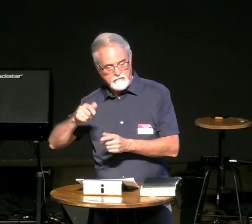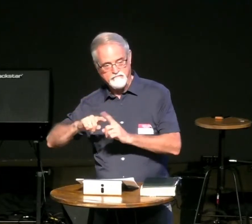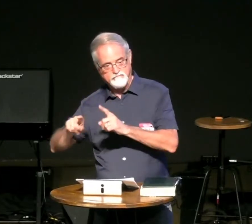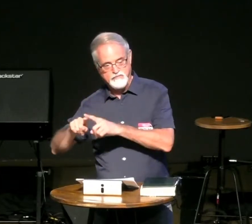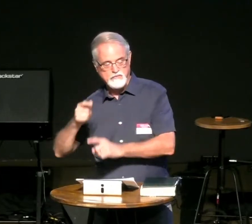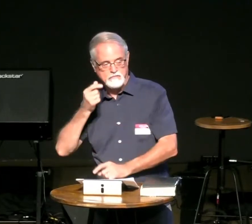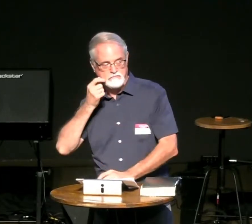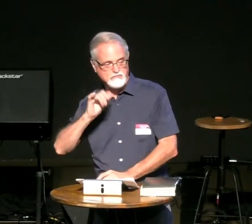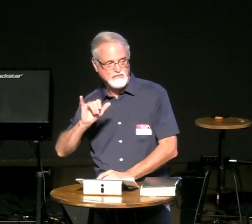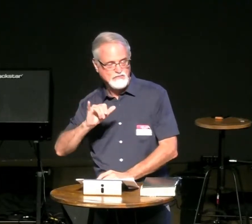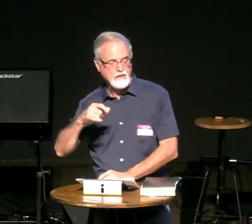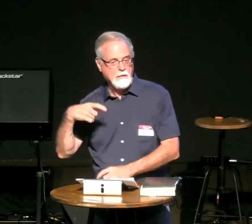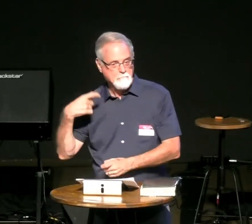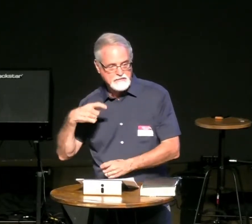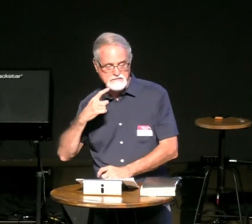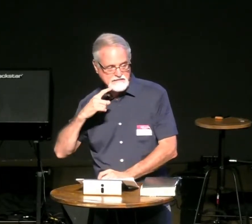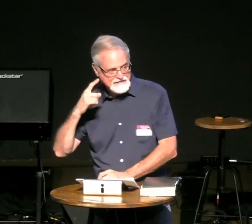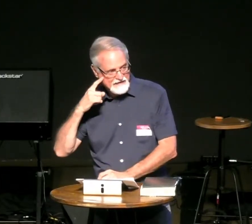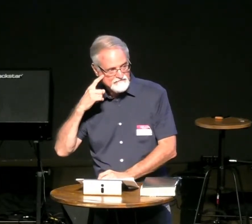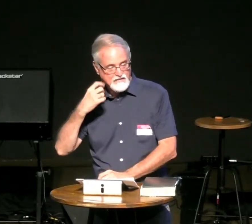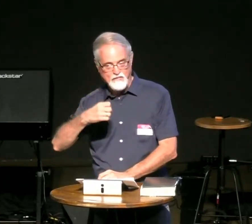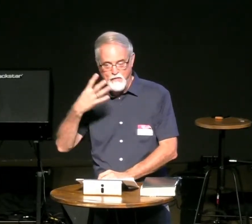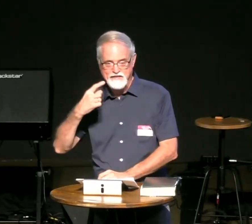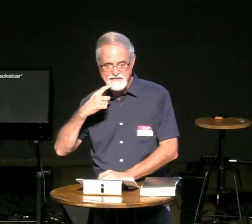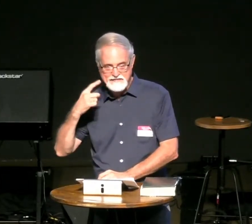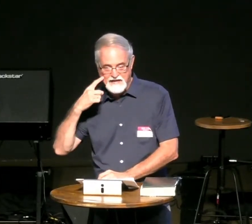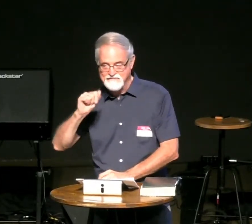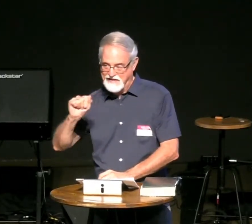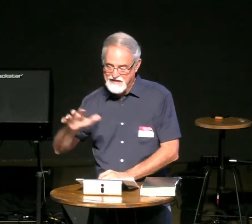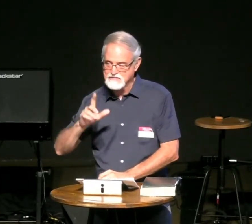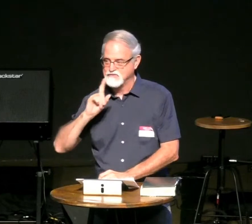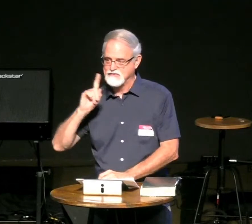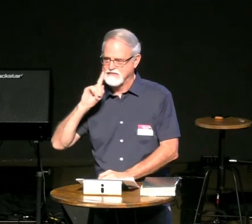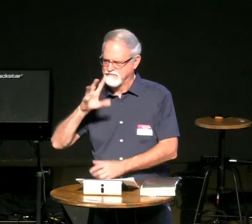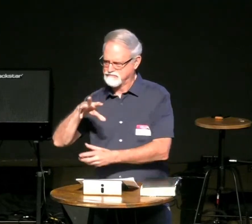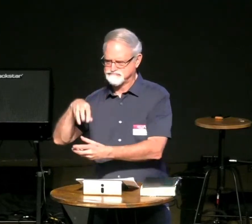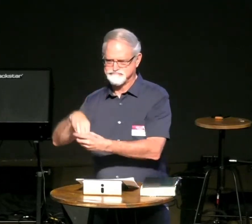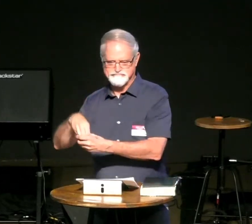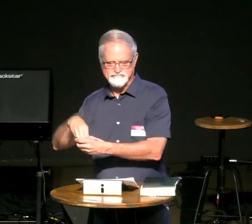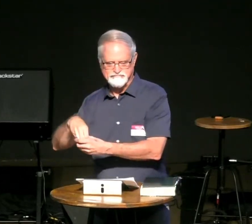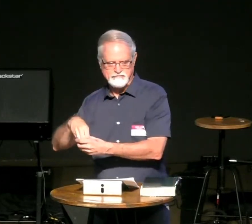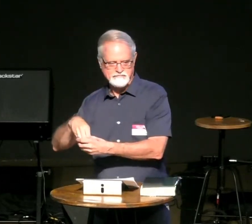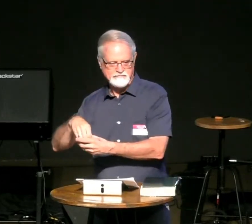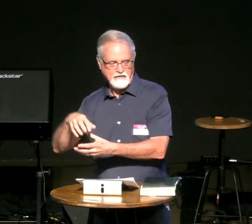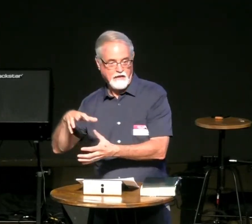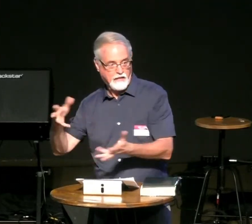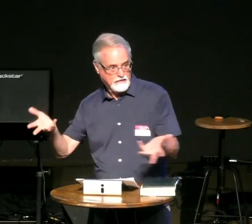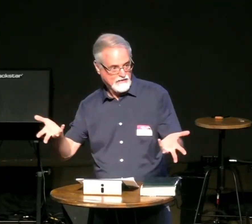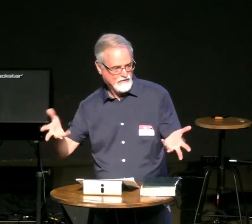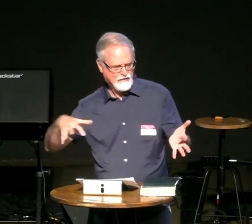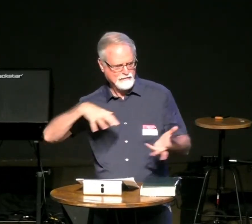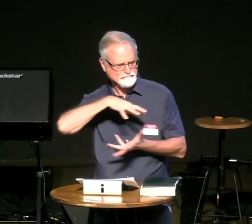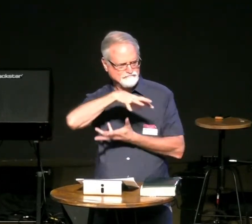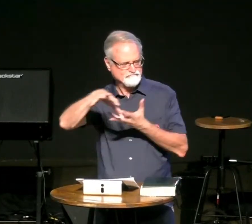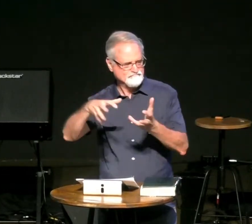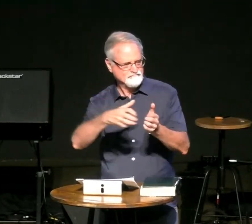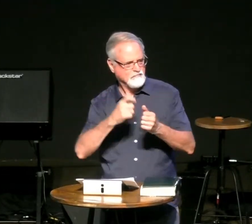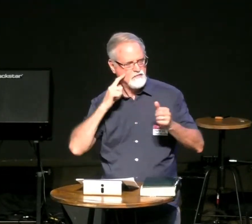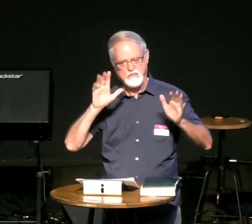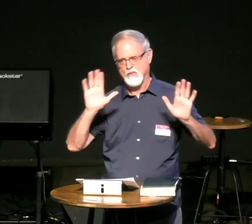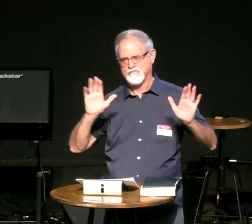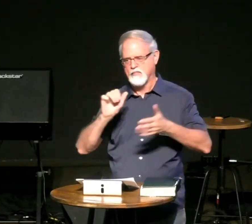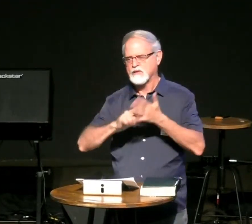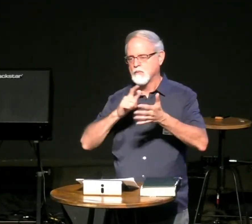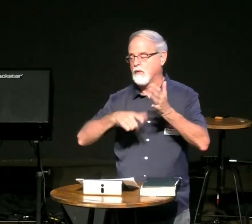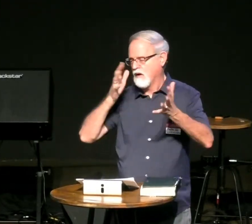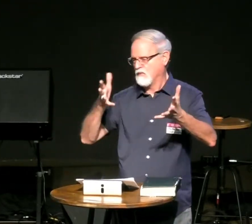room right here and all those deaf are of deaf different ethnicities it's not just one ethnicity even